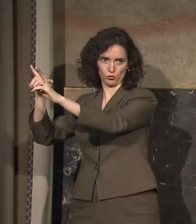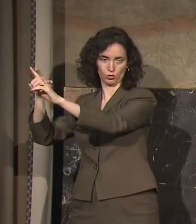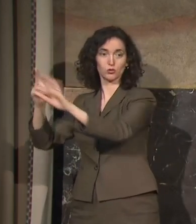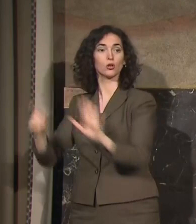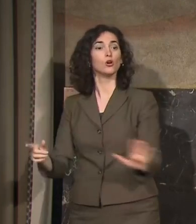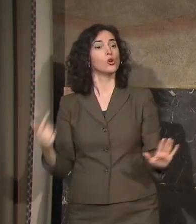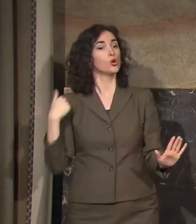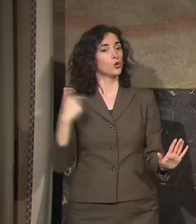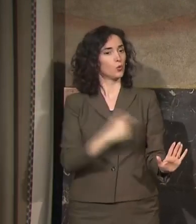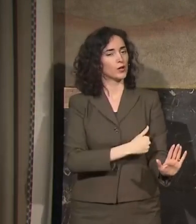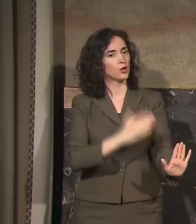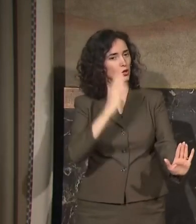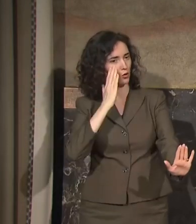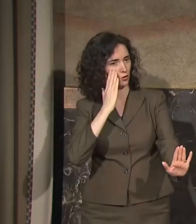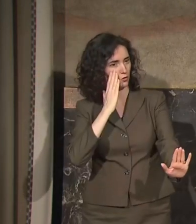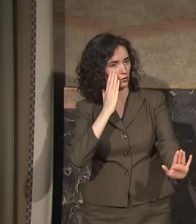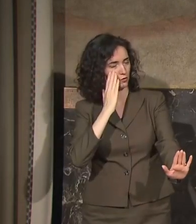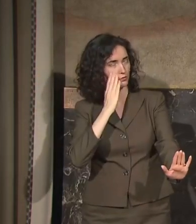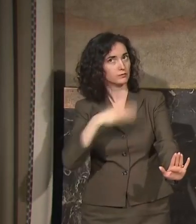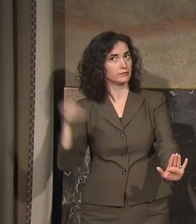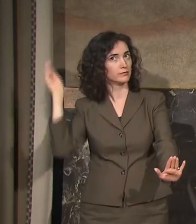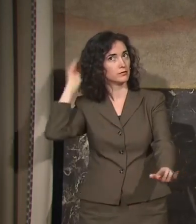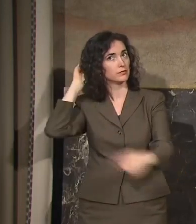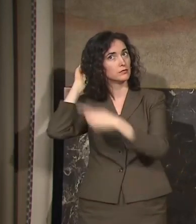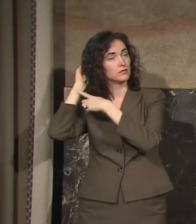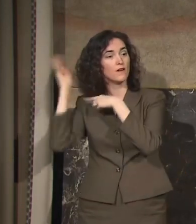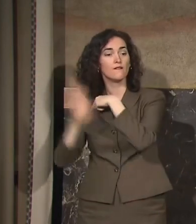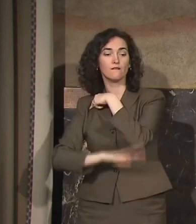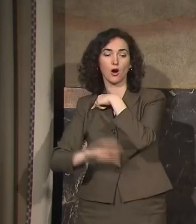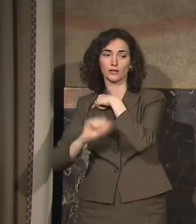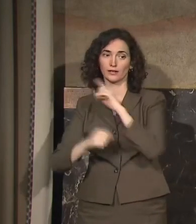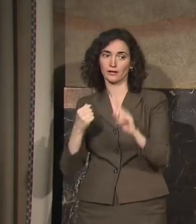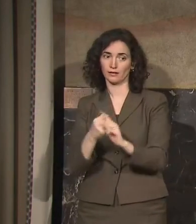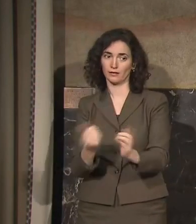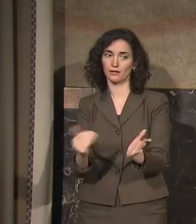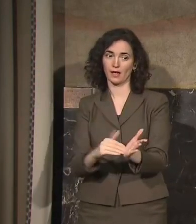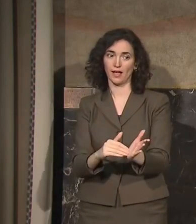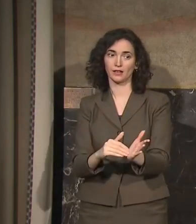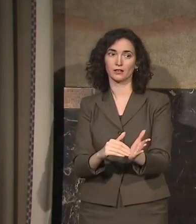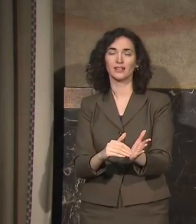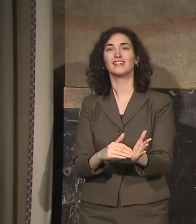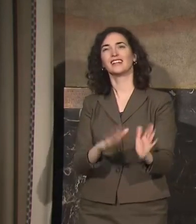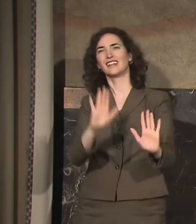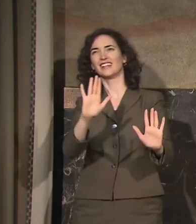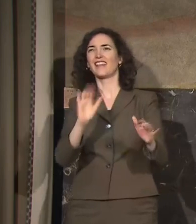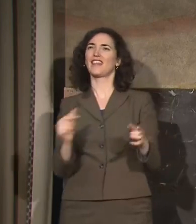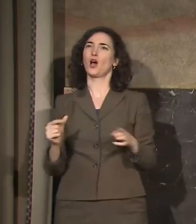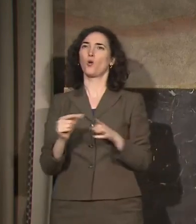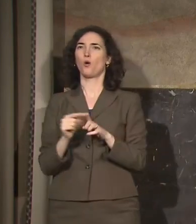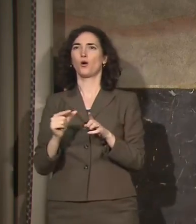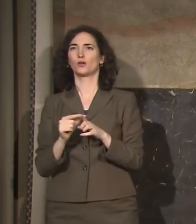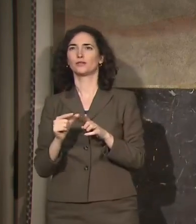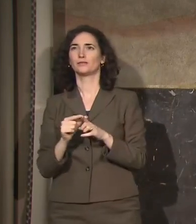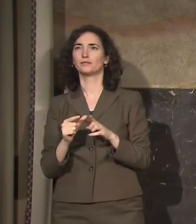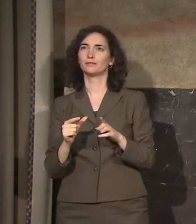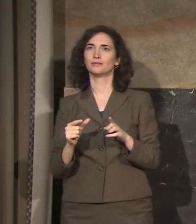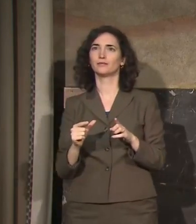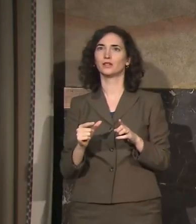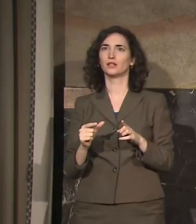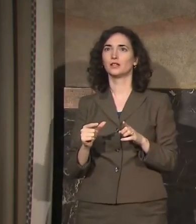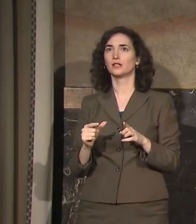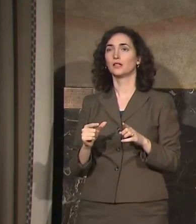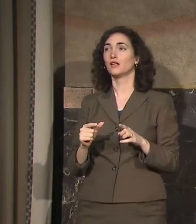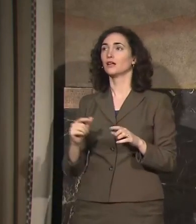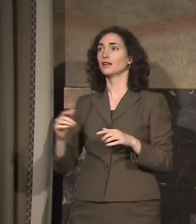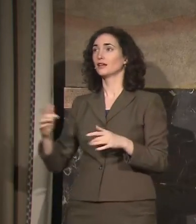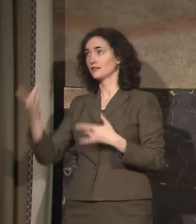this fall, that this could come back. And, by the way, I hate to even use that terminology because we don't expect it to leave